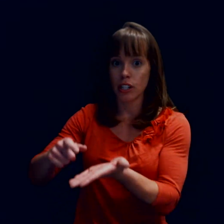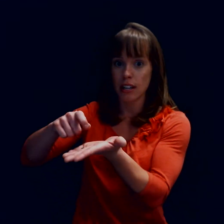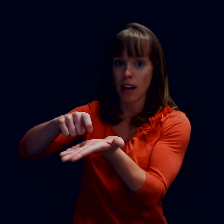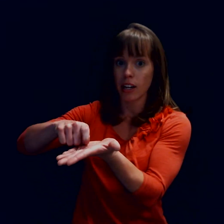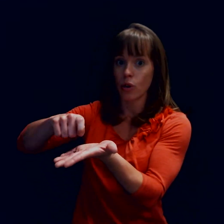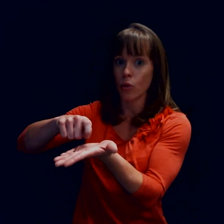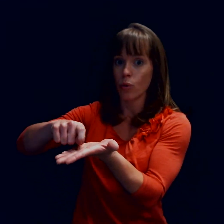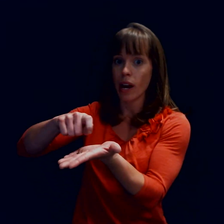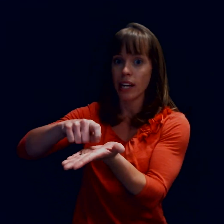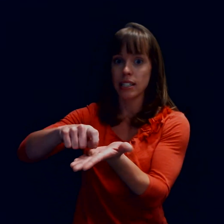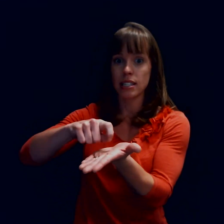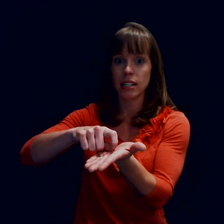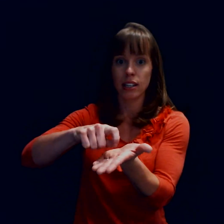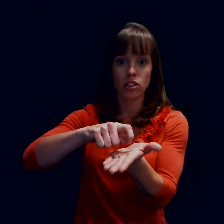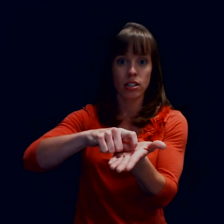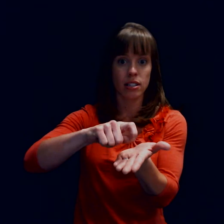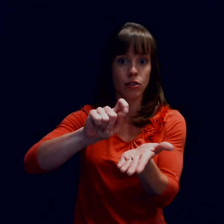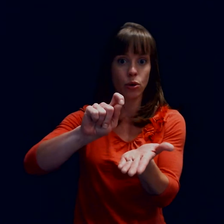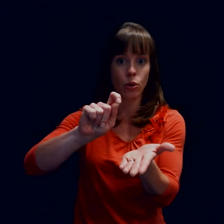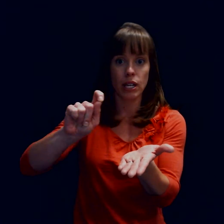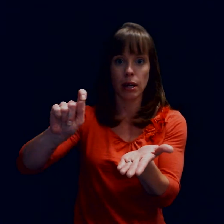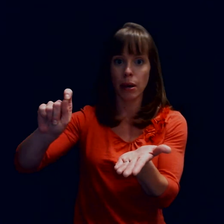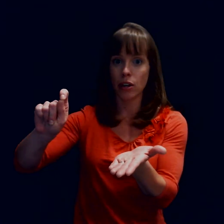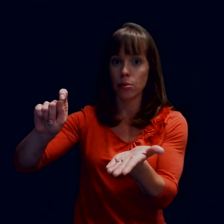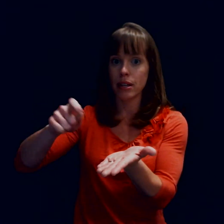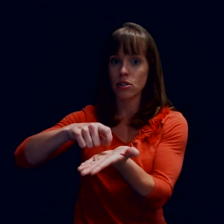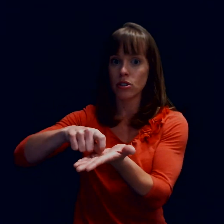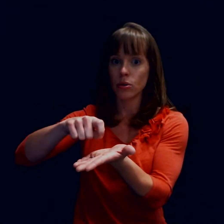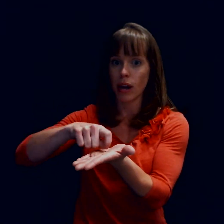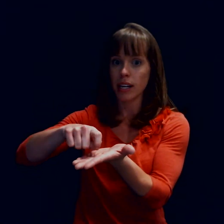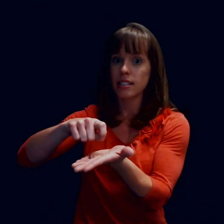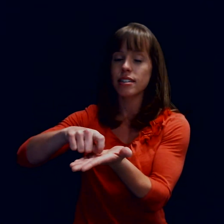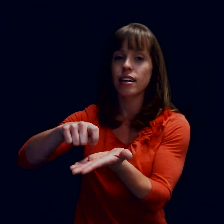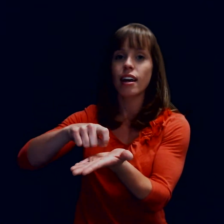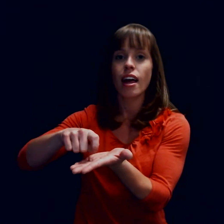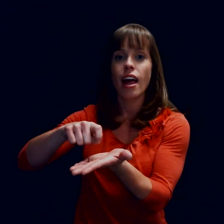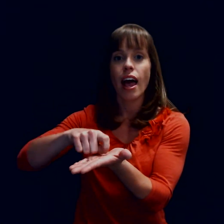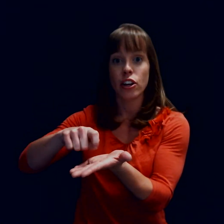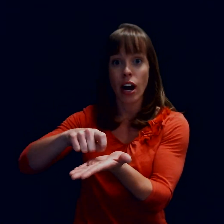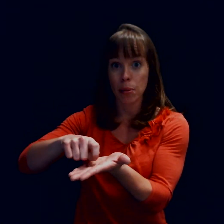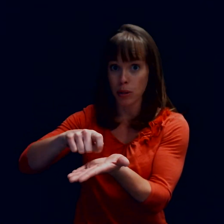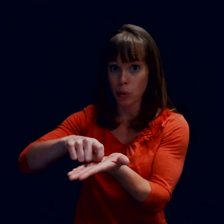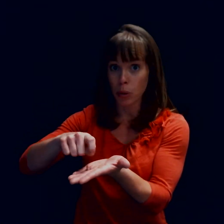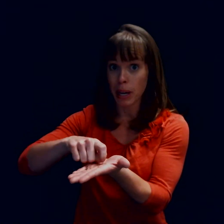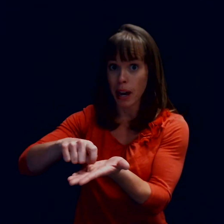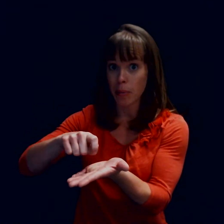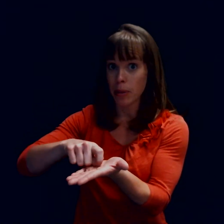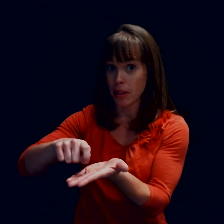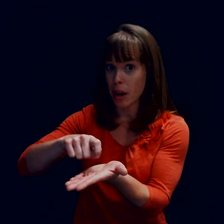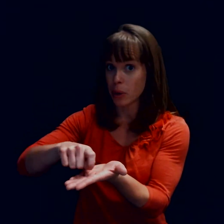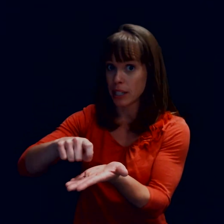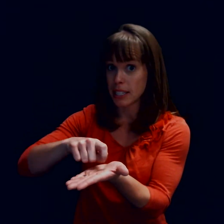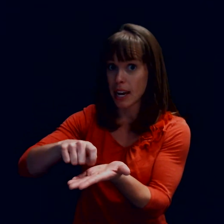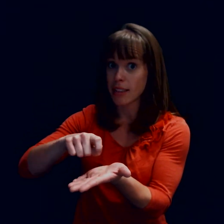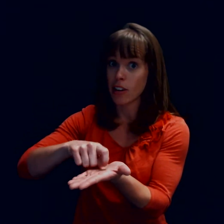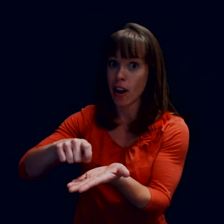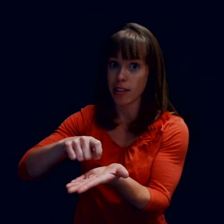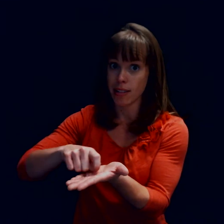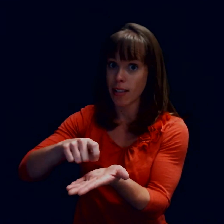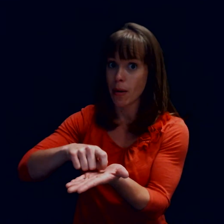to sign write, just as if you're holding a pen or pencil. Write, and your eyebrows will be up. That will indicate that you're asking them